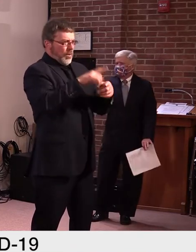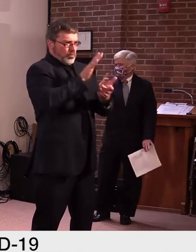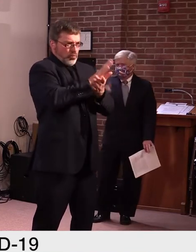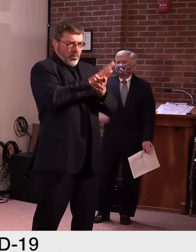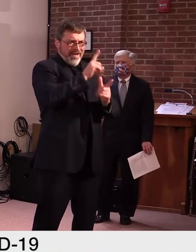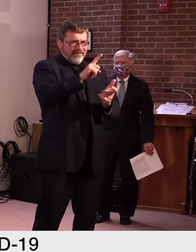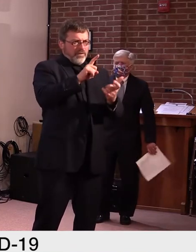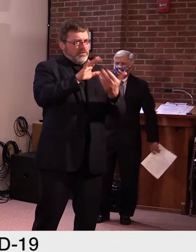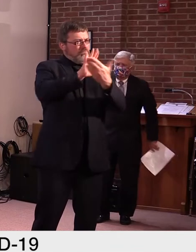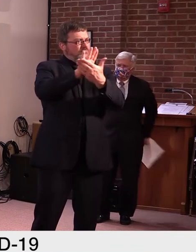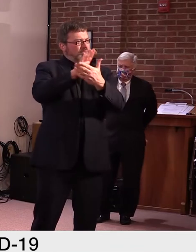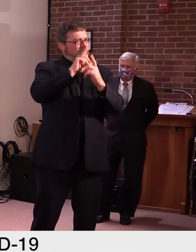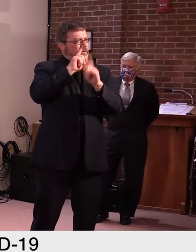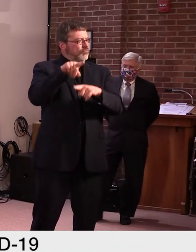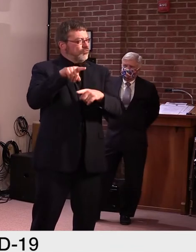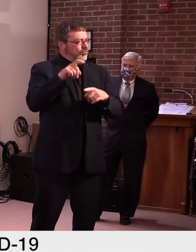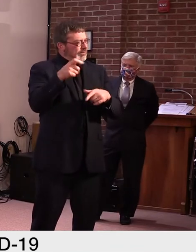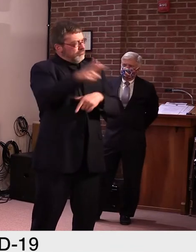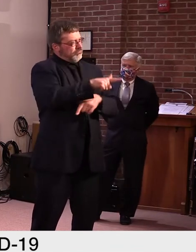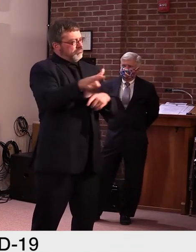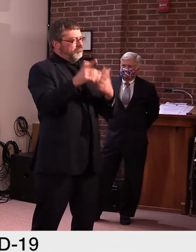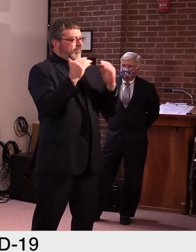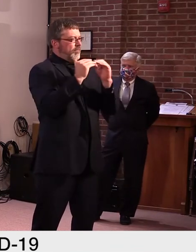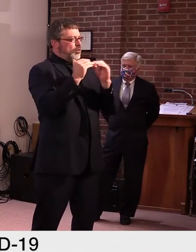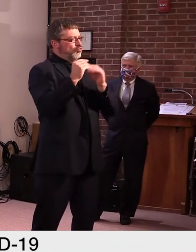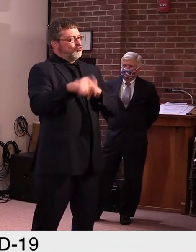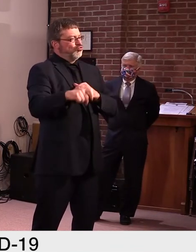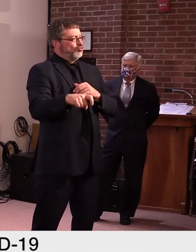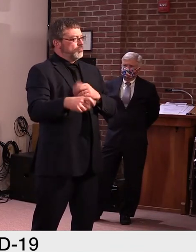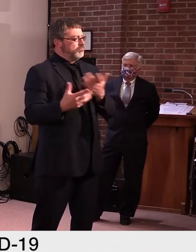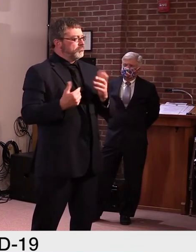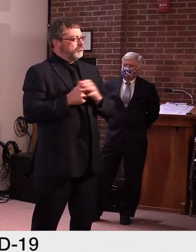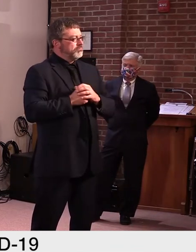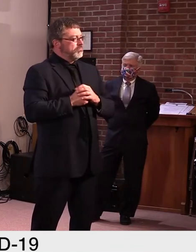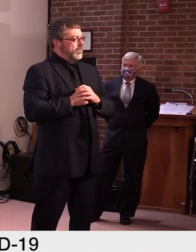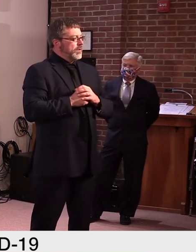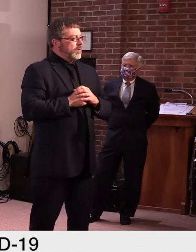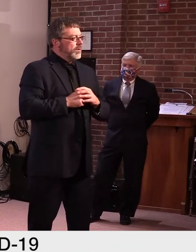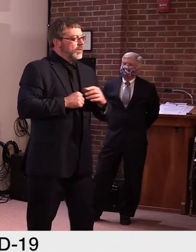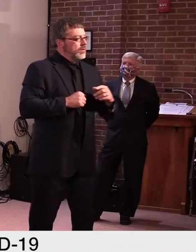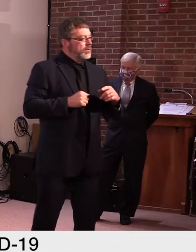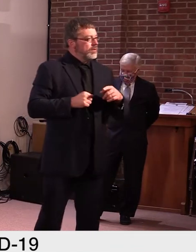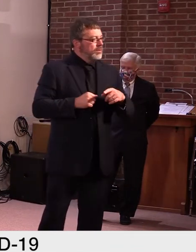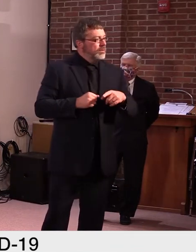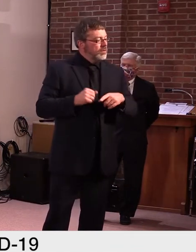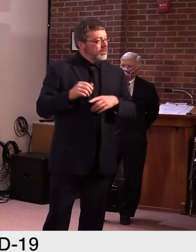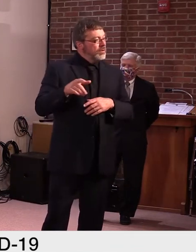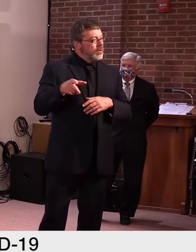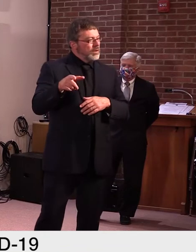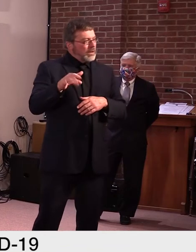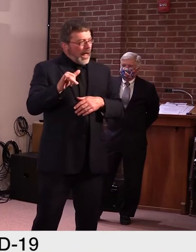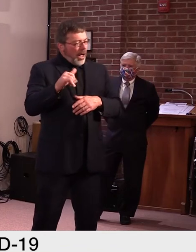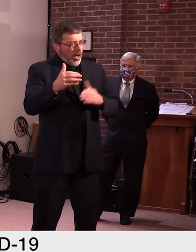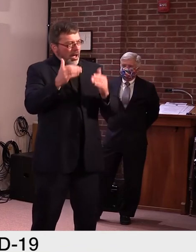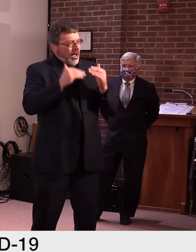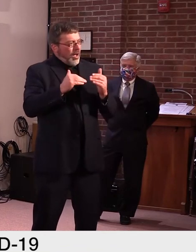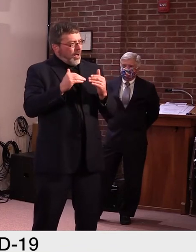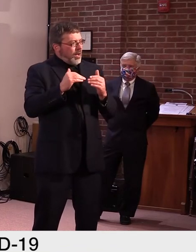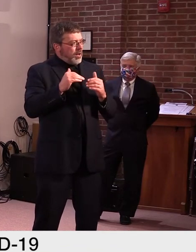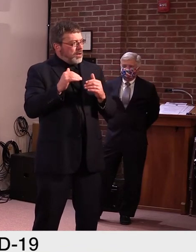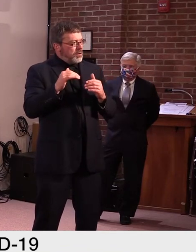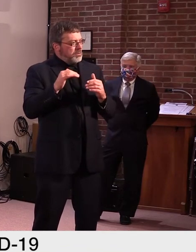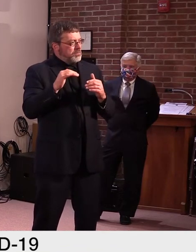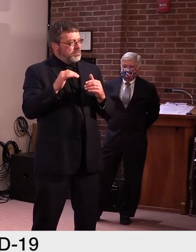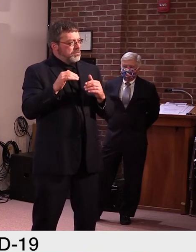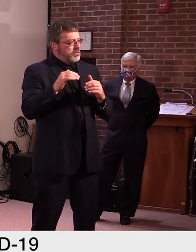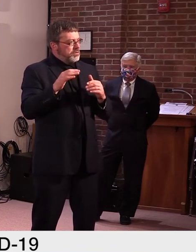Okay. Thank you. I think, uh, Secretary Smith said that, uh, Secretary French had covered all the details he was